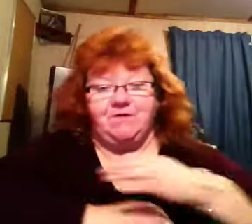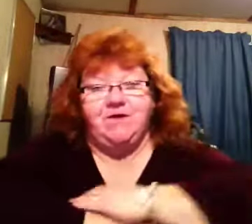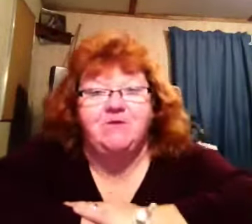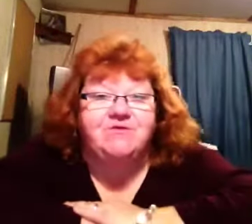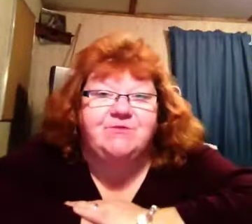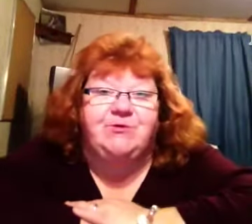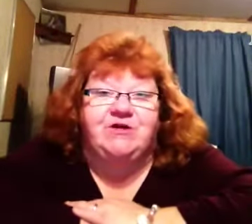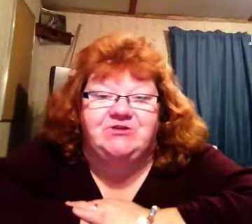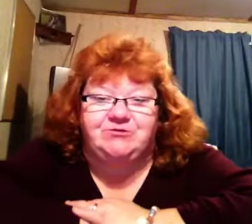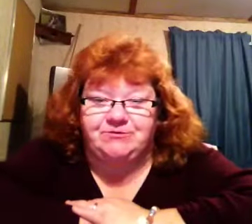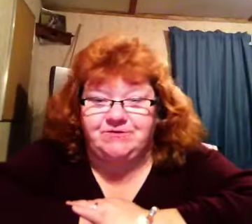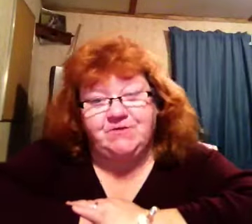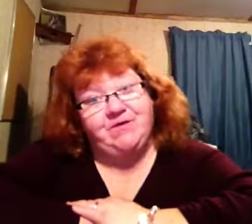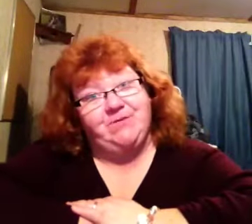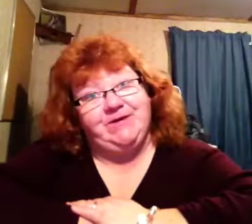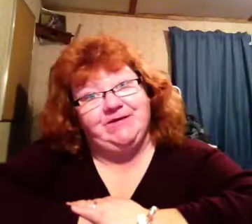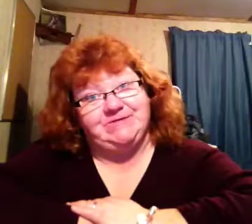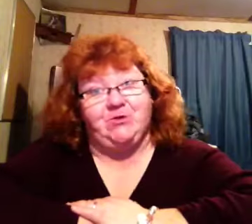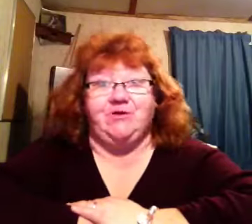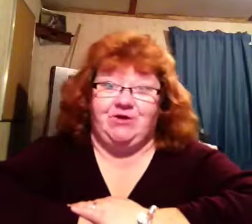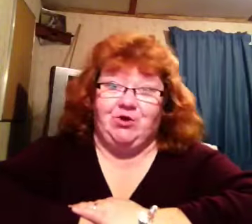Those are my grandchildren, if anybody doesn't already know.